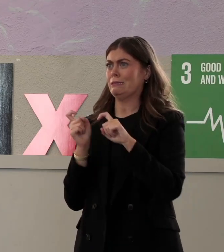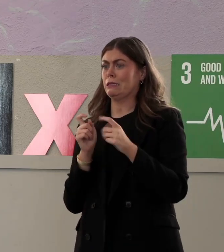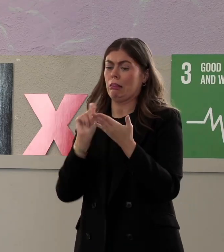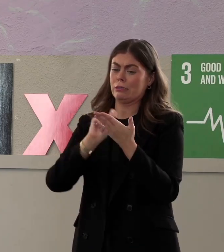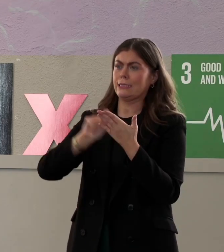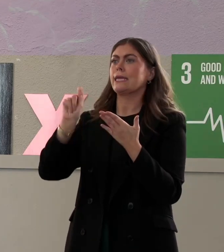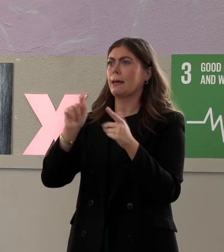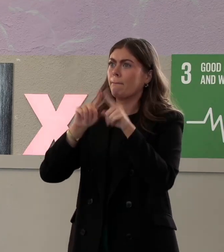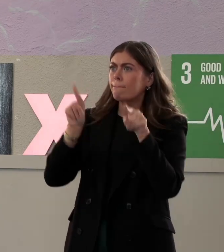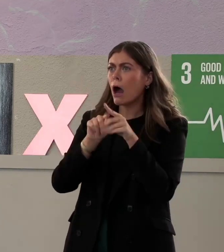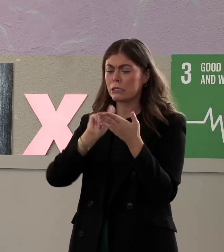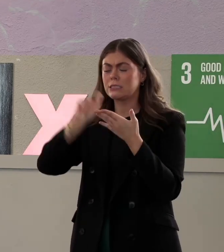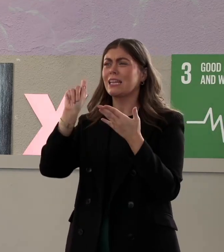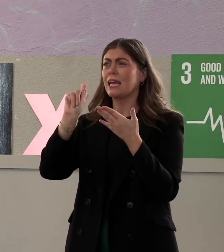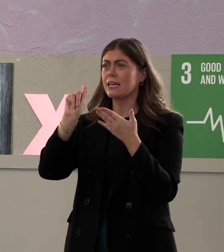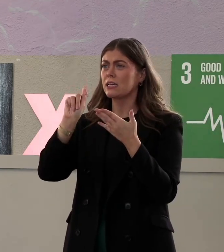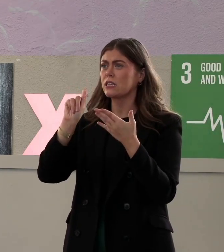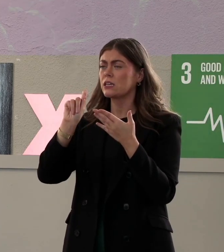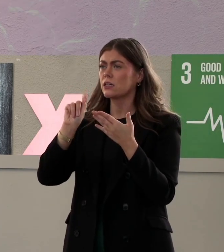But people forget I have a brain.